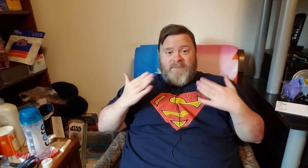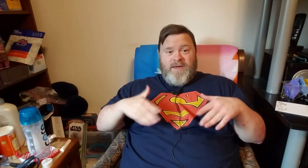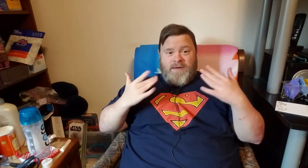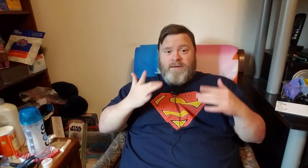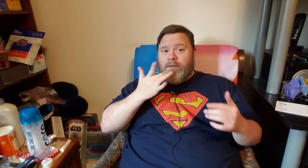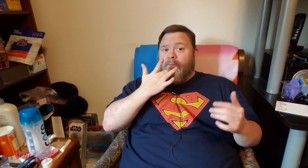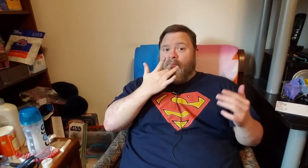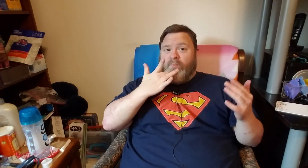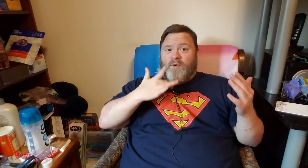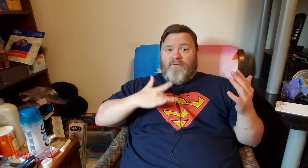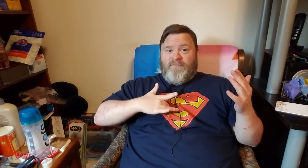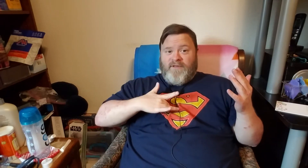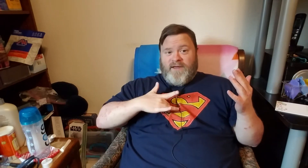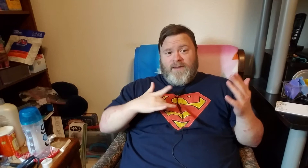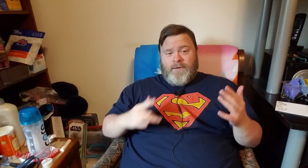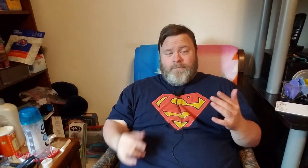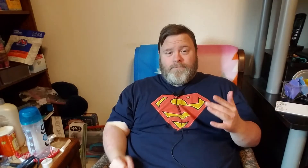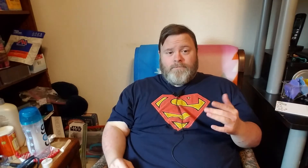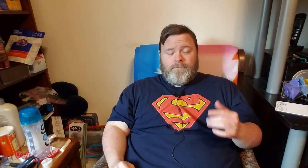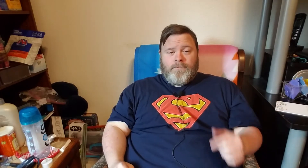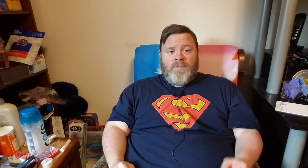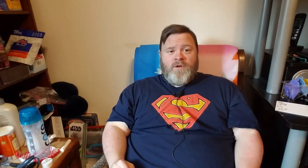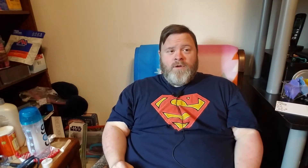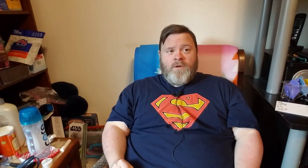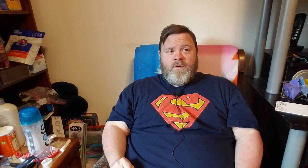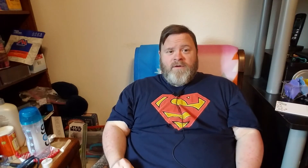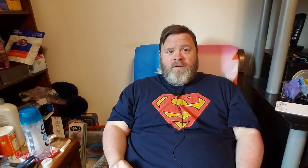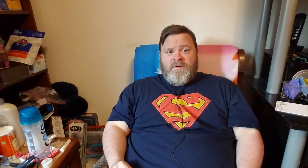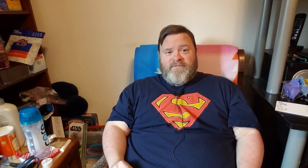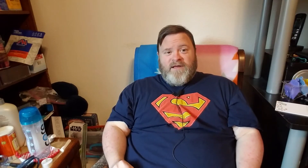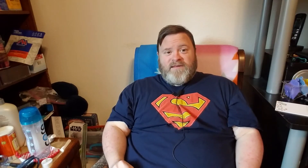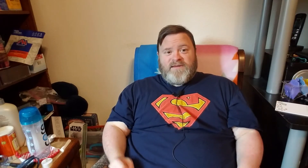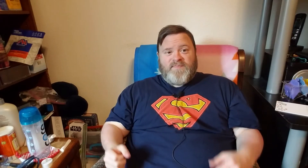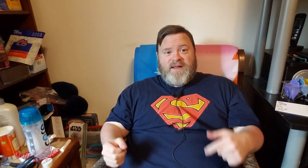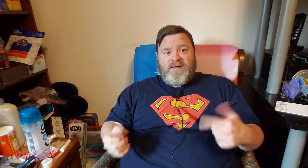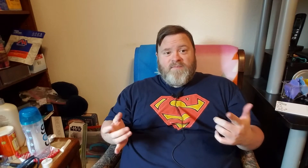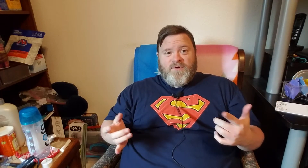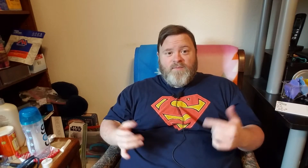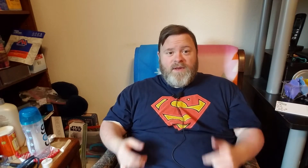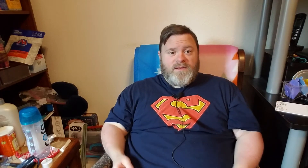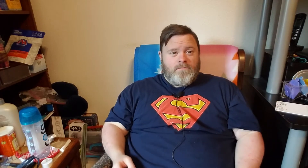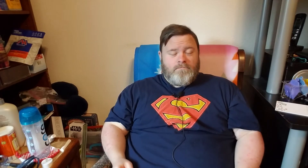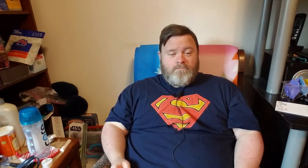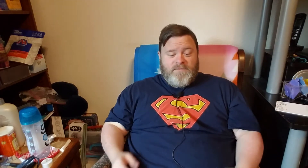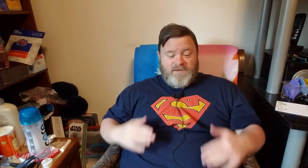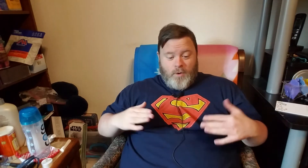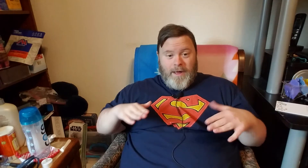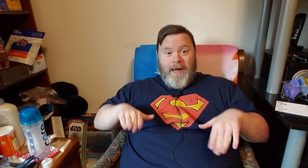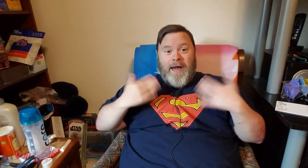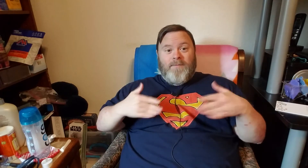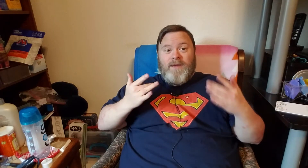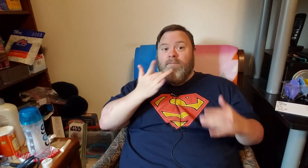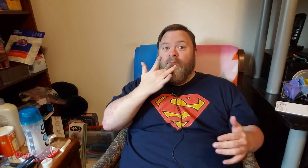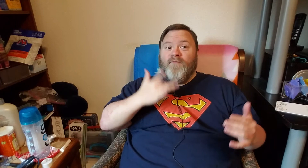birthday if you'd like to speed it up you a bit let's go happy birthday